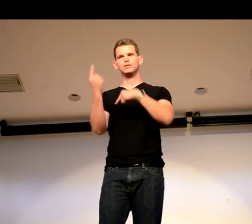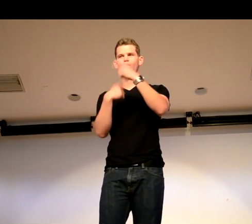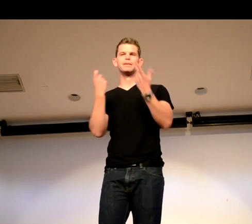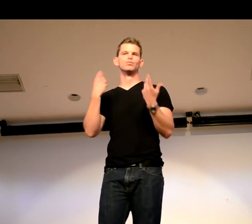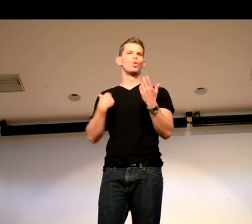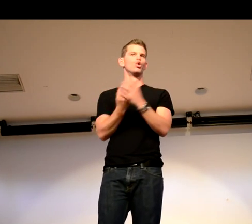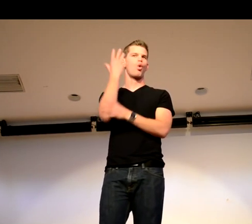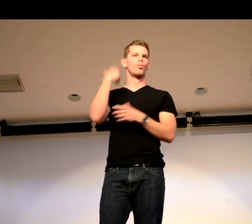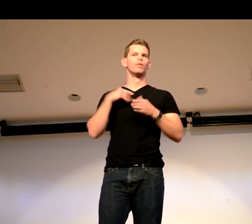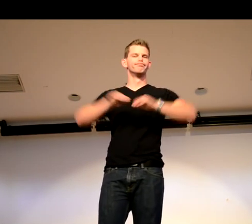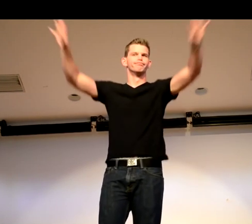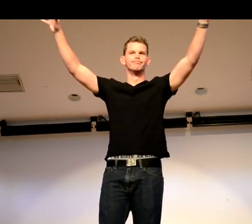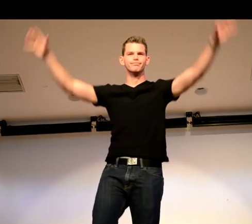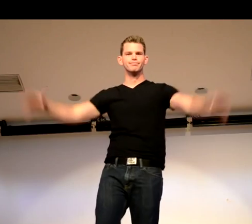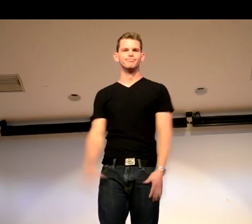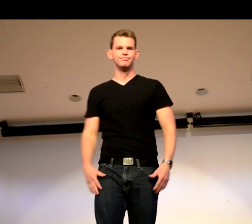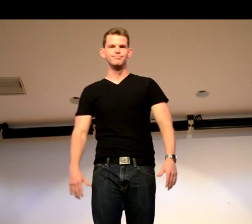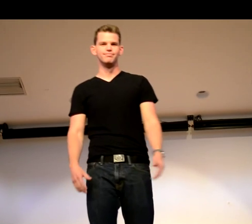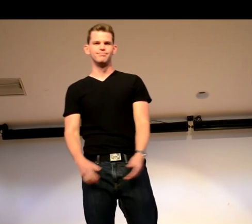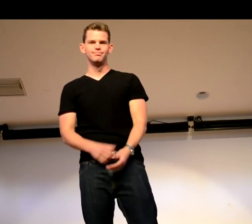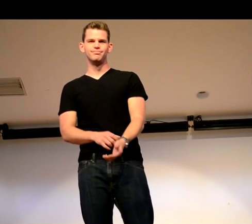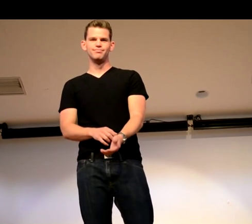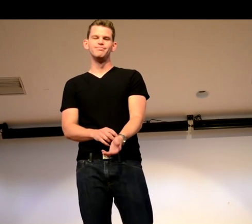um not now I haven't seen him for a long time we've kind of grown apart but